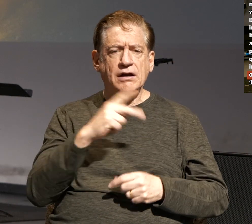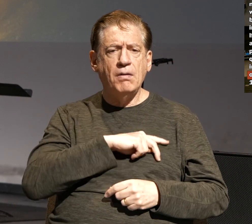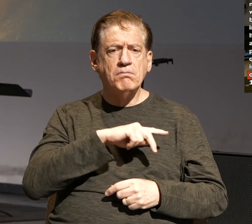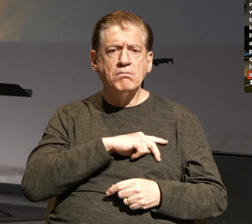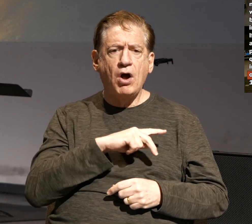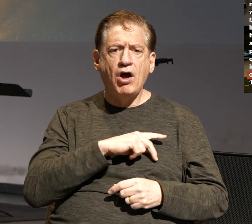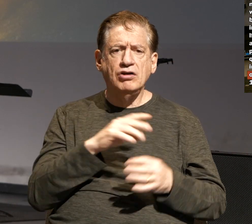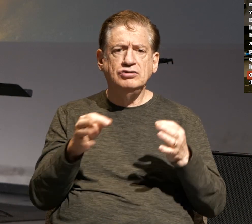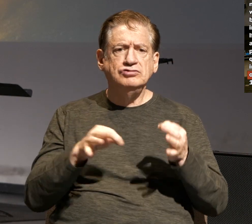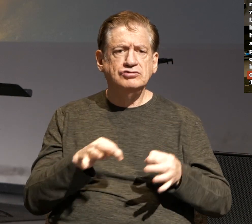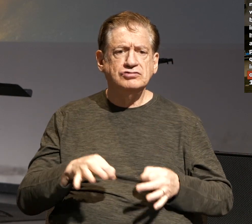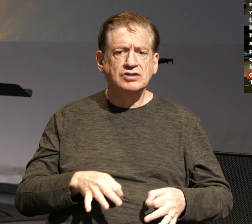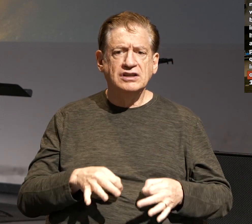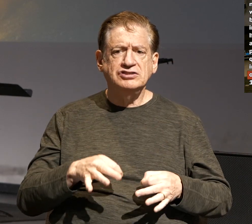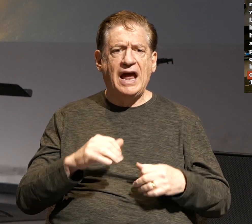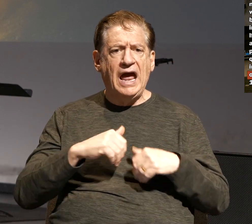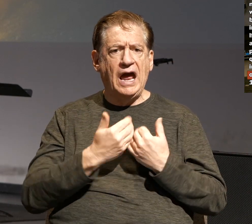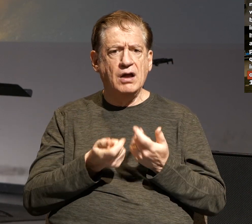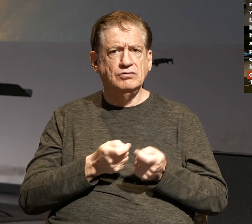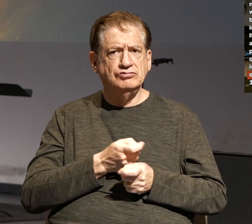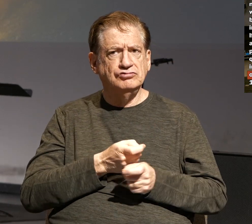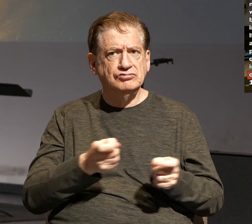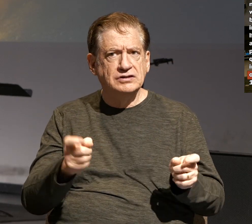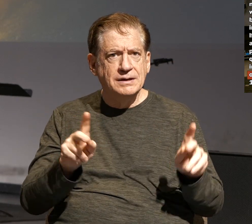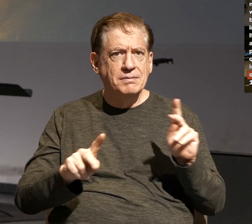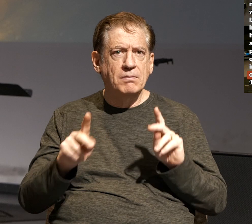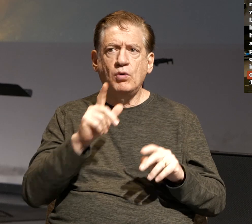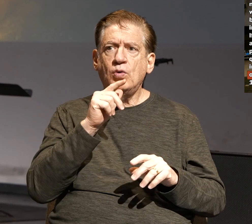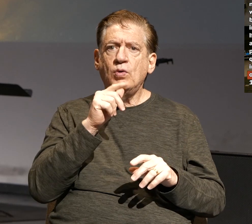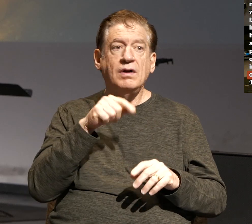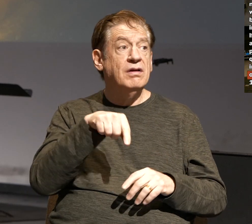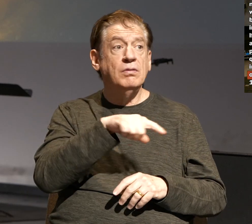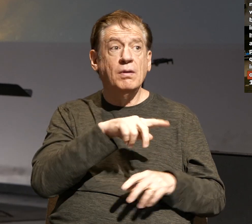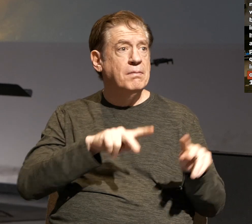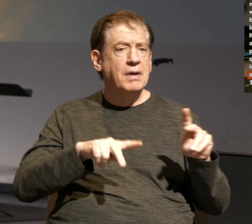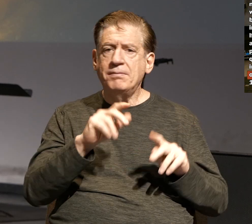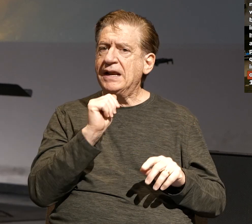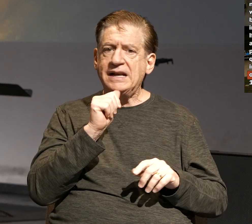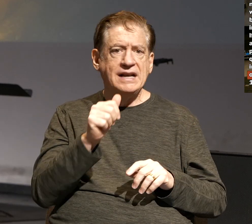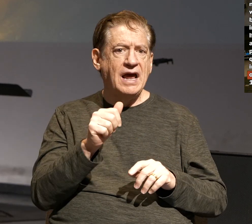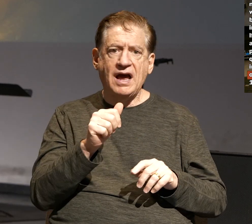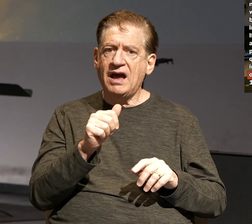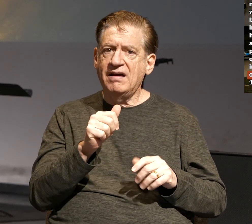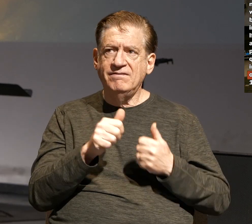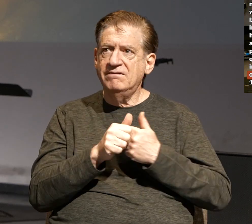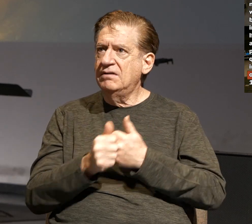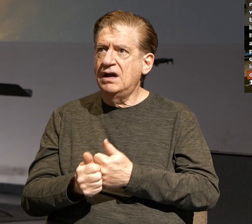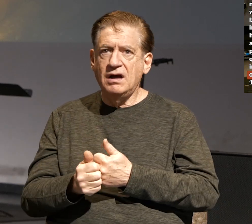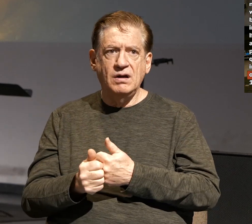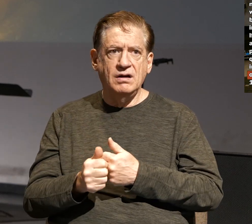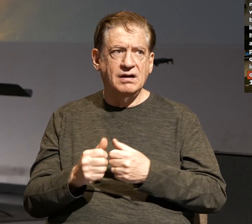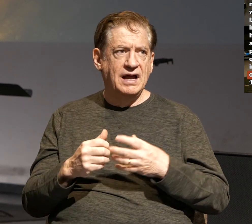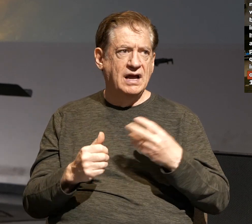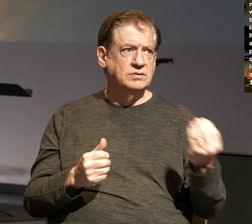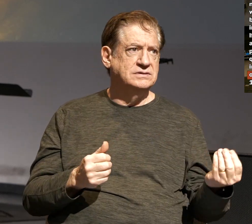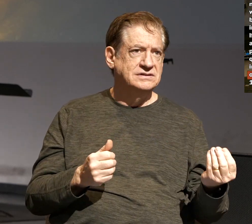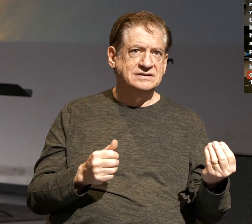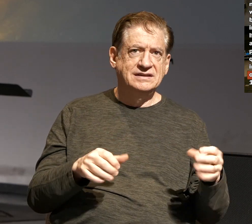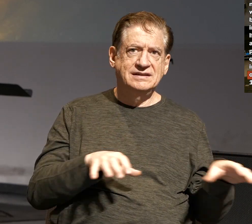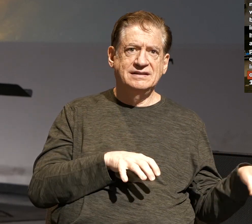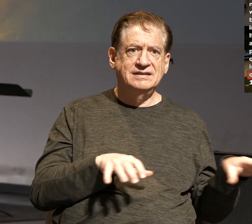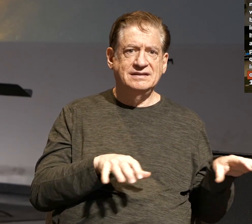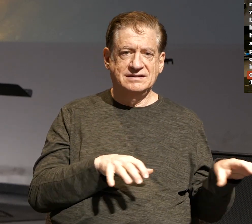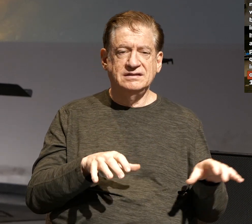people that are kind of behaving outside the boundaries and tradition of what Paul and Jesus have passed along.